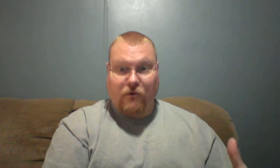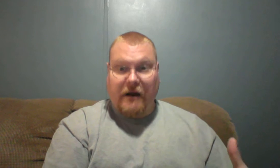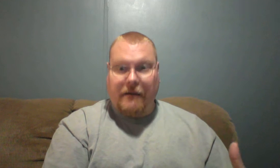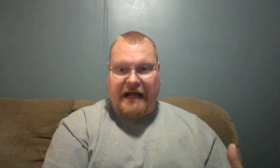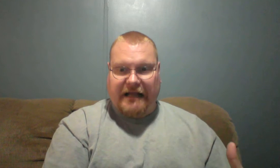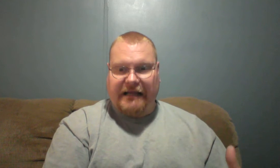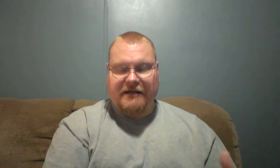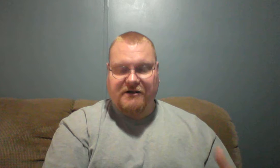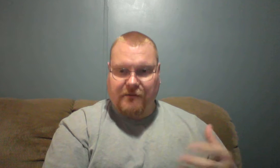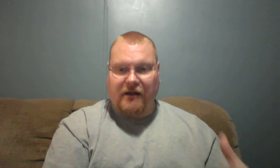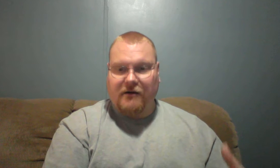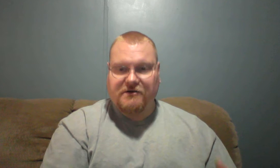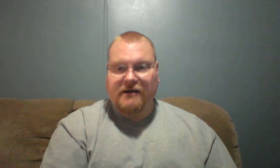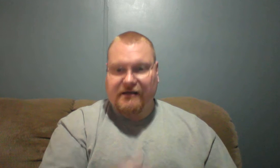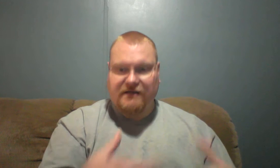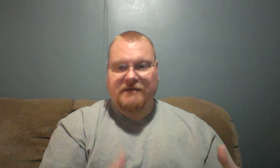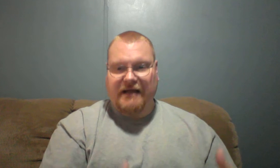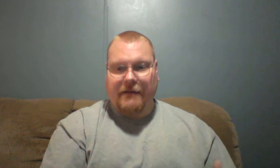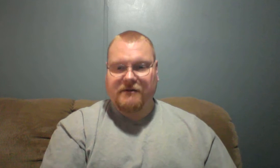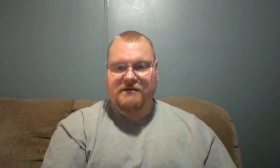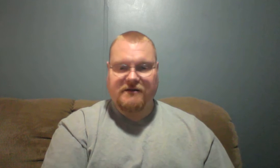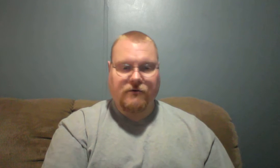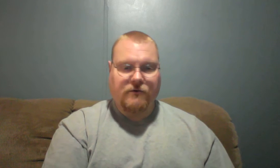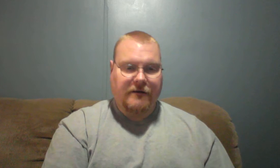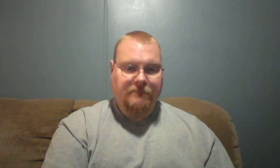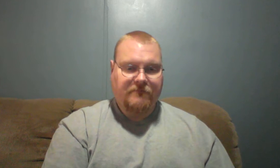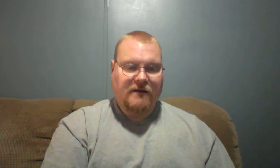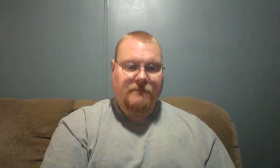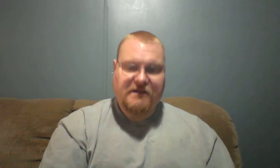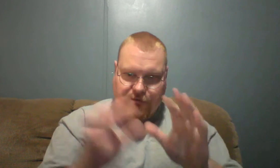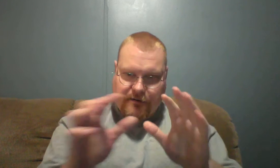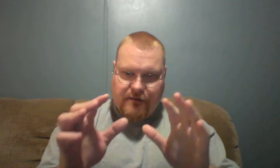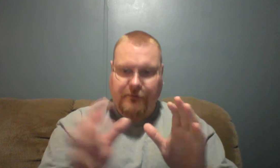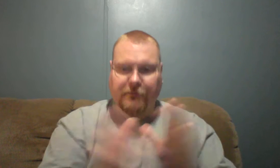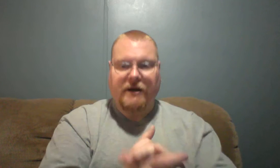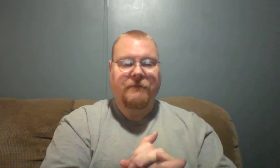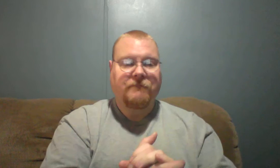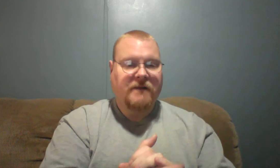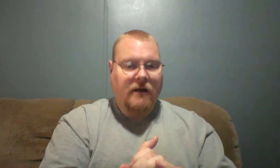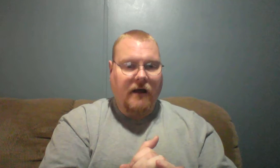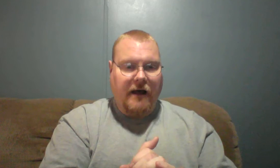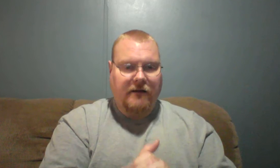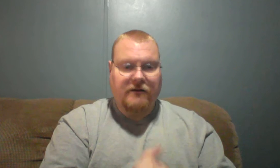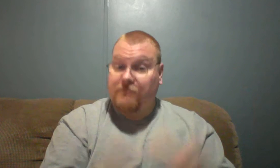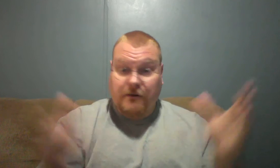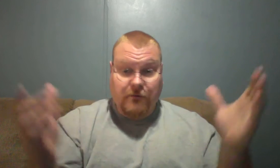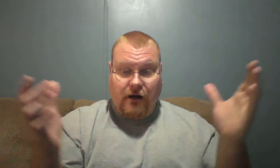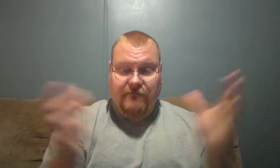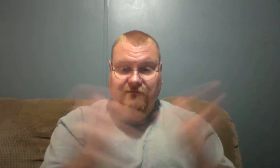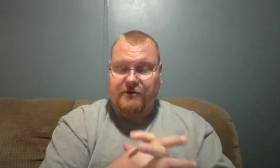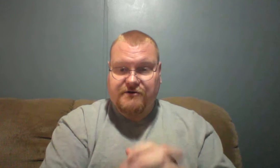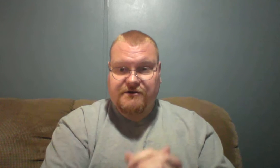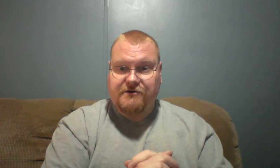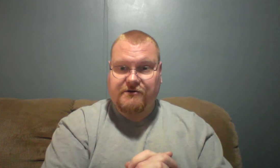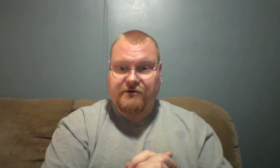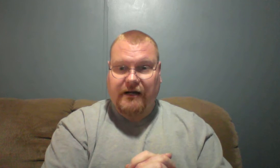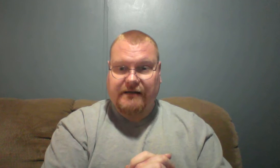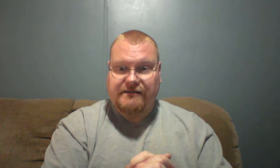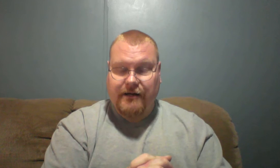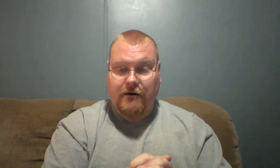right back again, just because something happened. So, uh, but just remember him in prayer. Uh, let's remember all of our brothers and sisters in Christ here